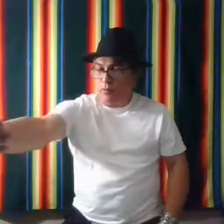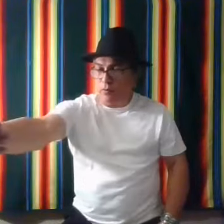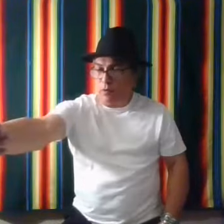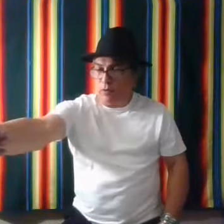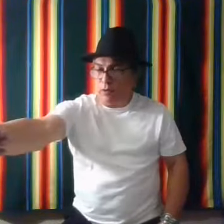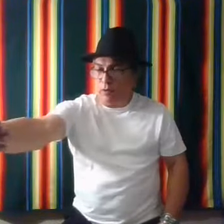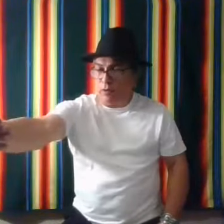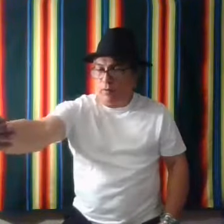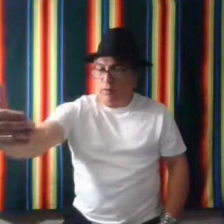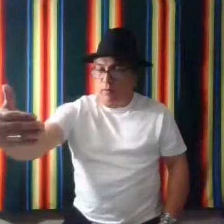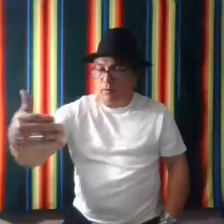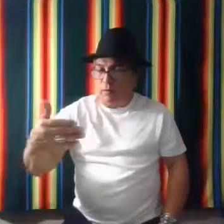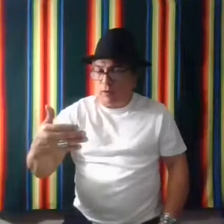Don't. No.